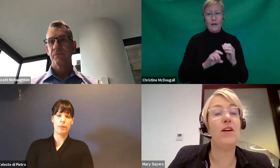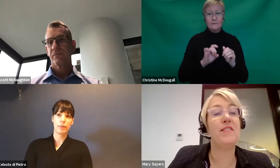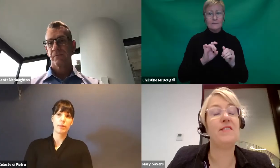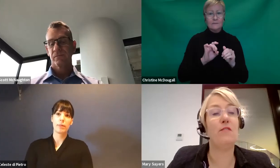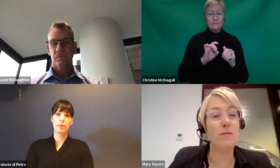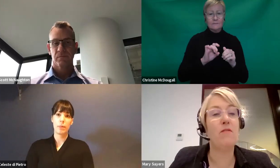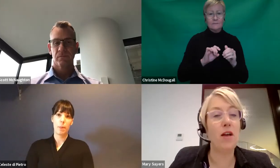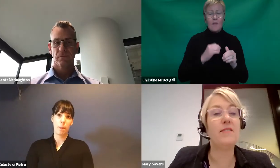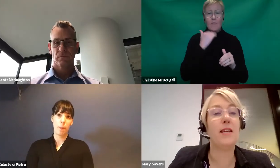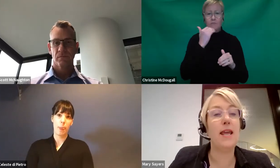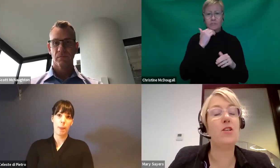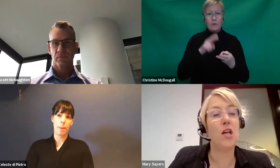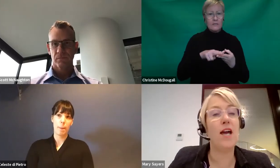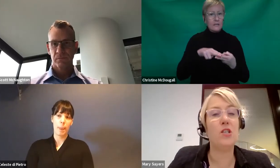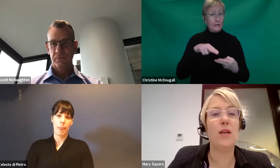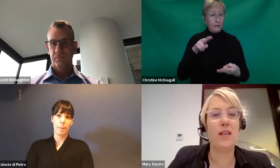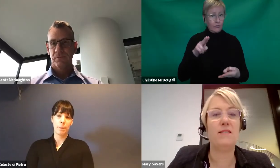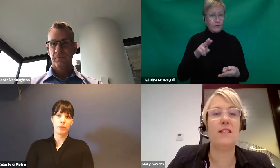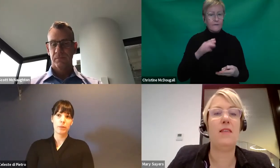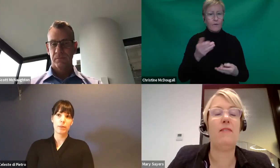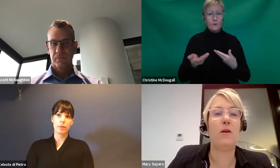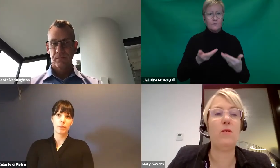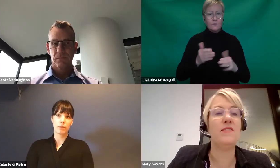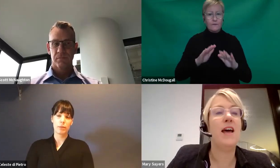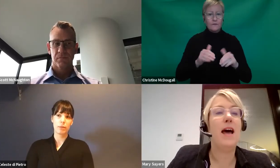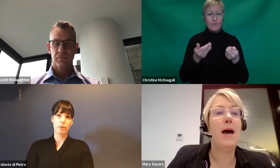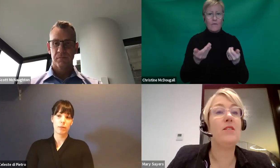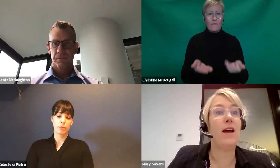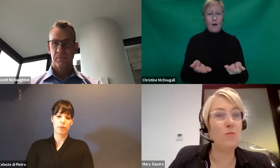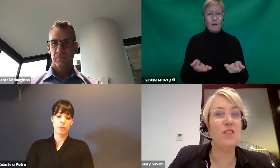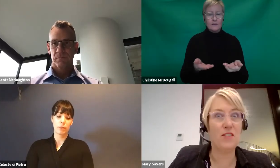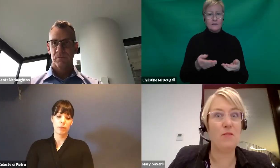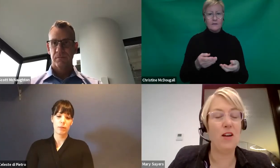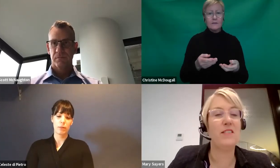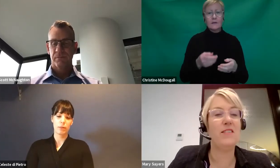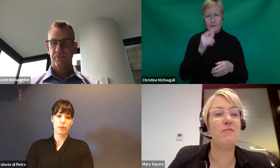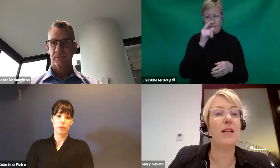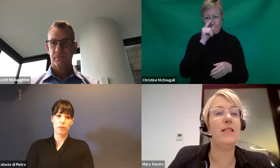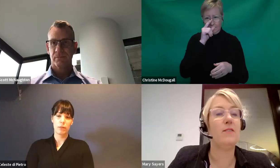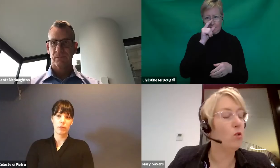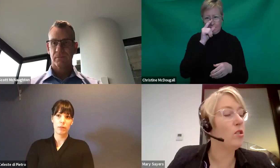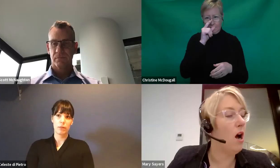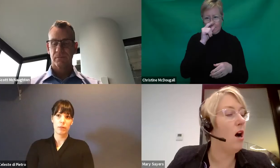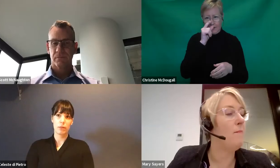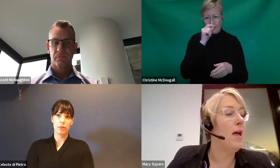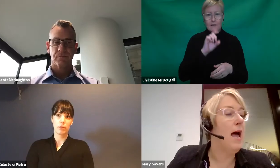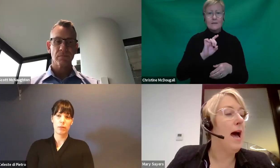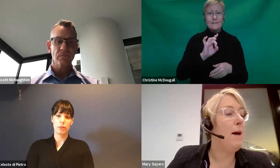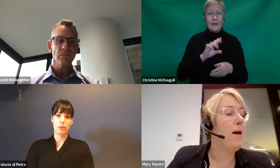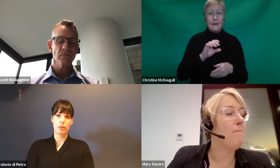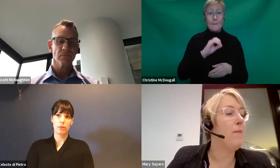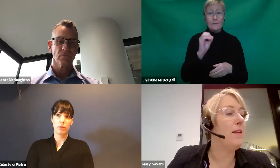increase service providers can now charge. And we understand that that was to help service providers in this really difficult time.